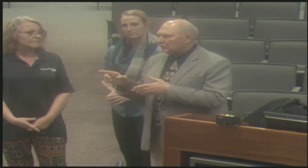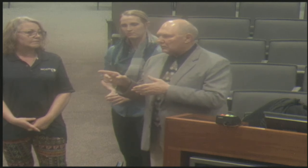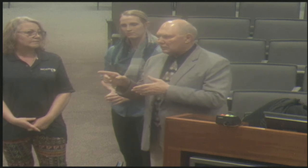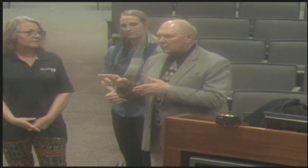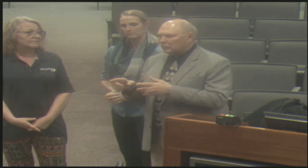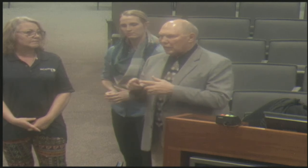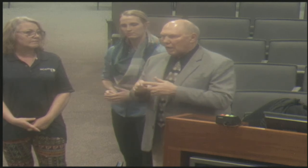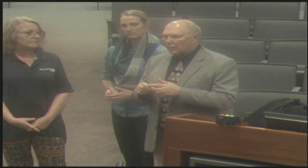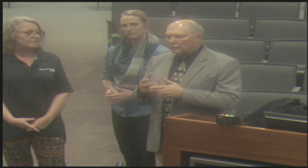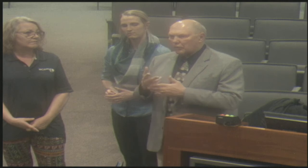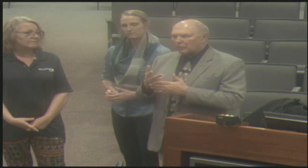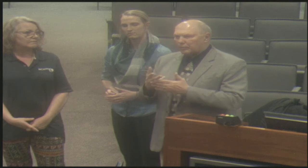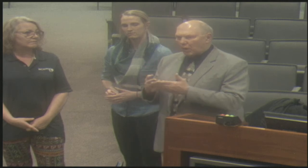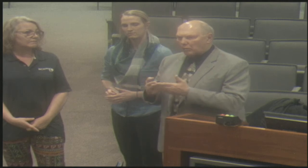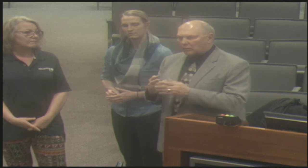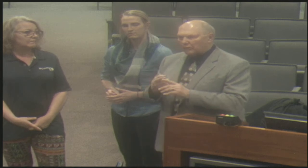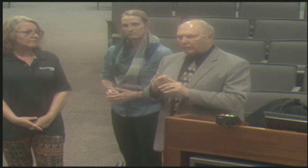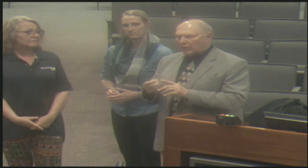um, Native American.